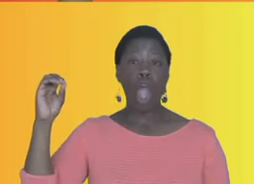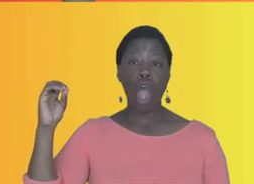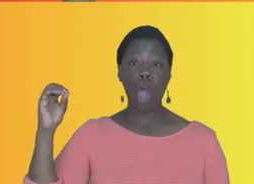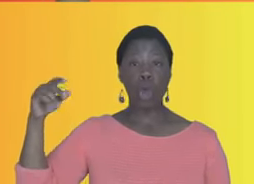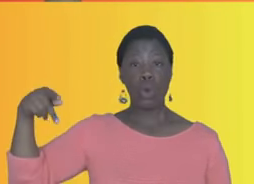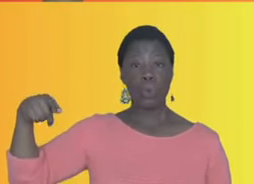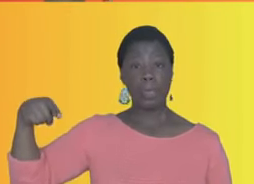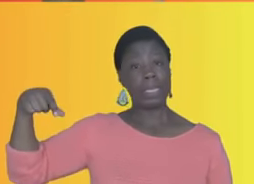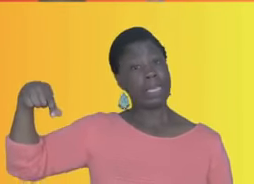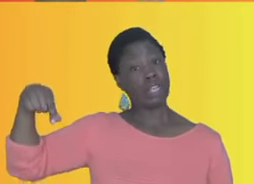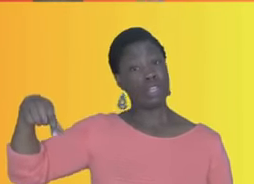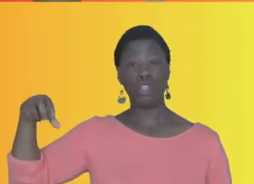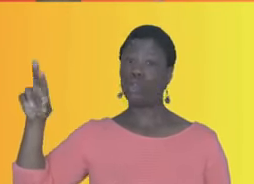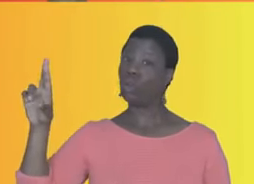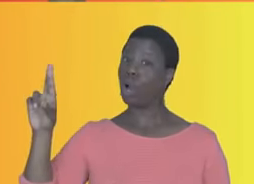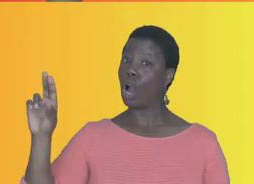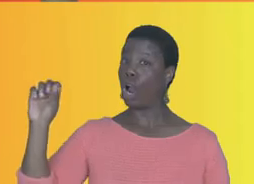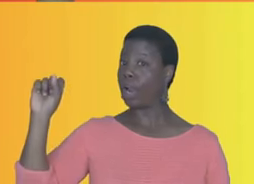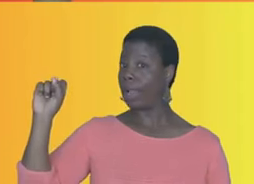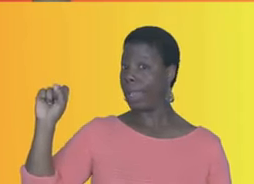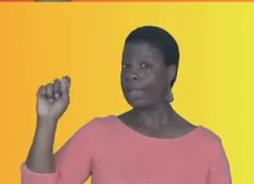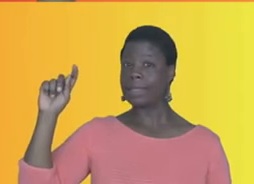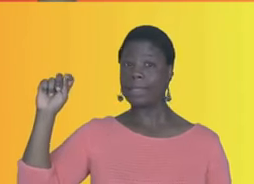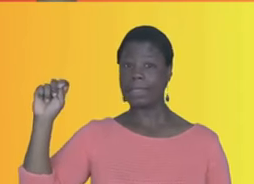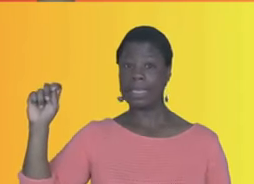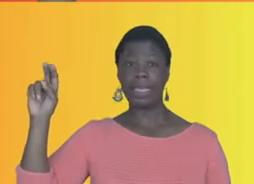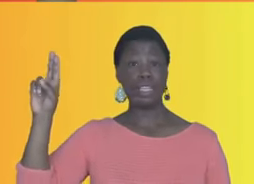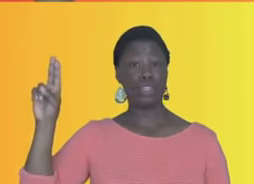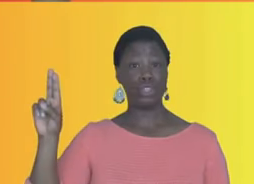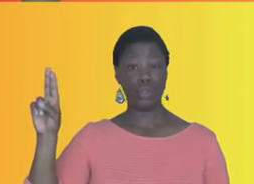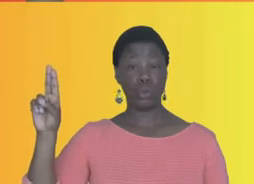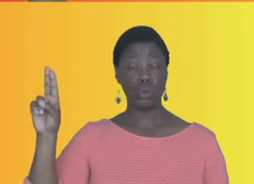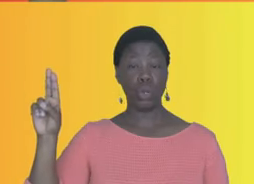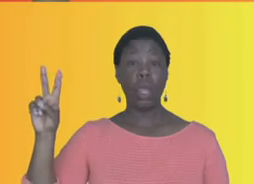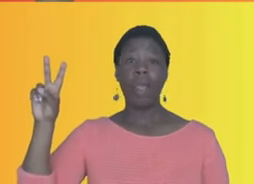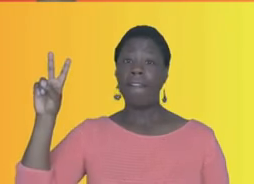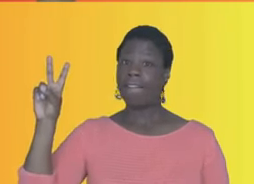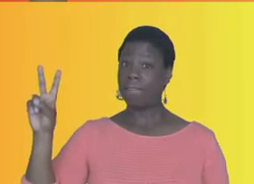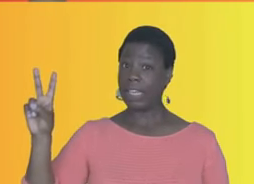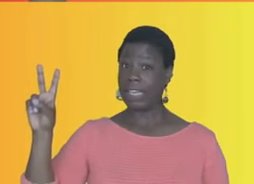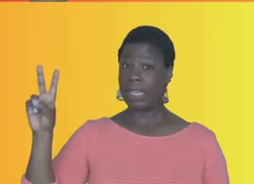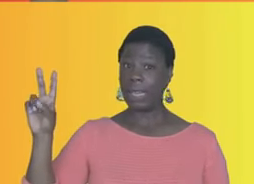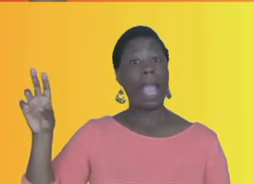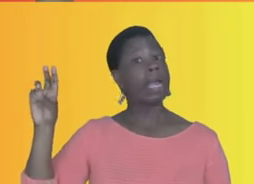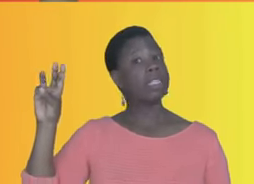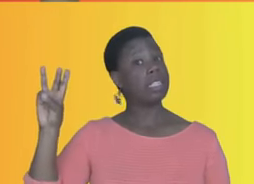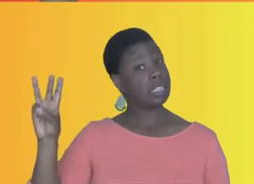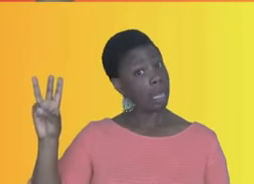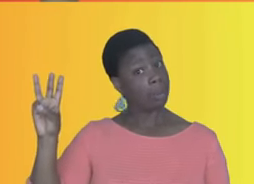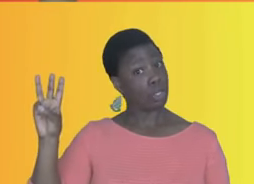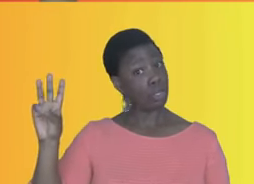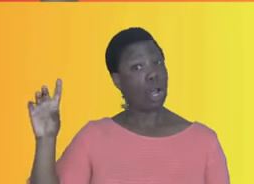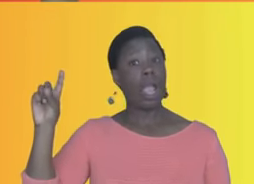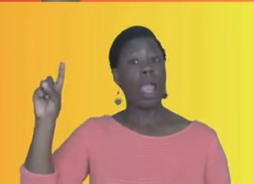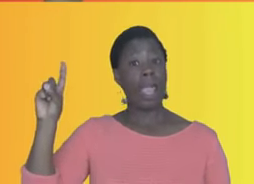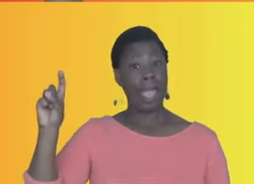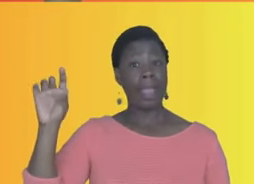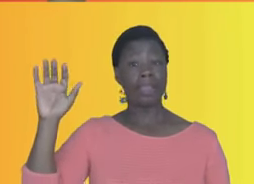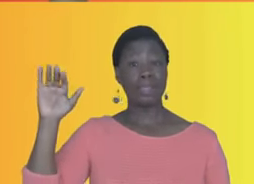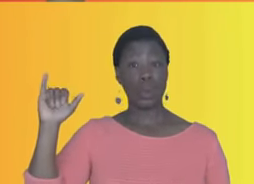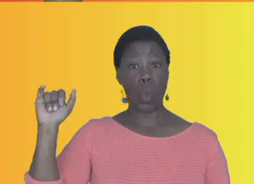O P Q R S T U V W